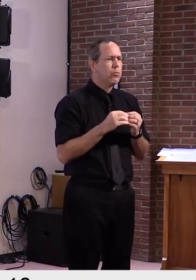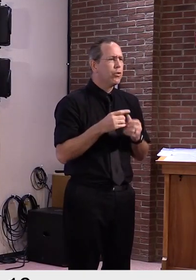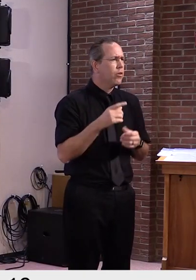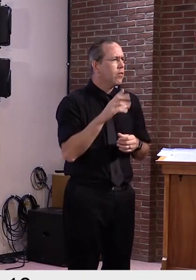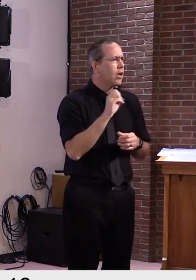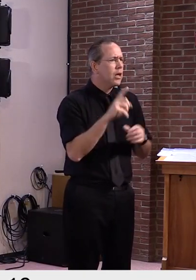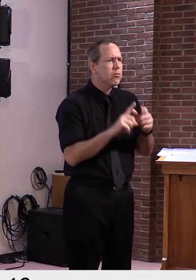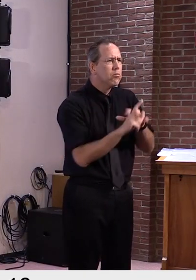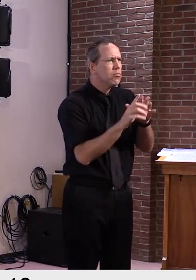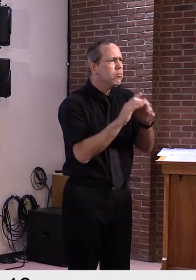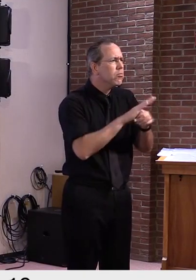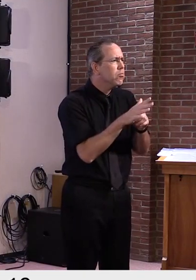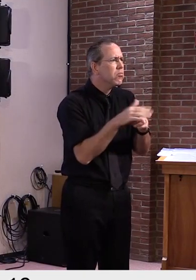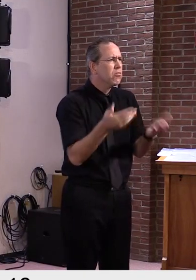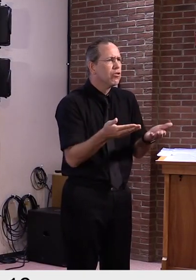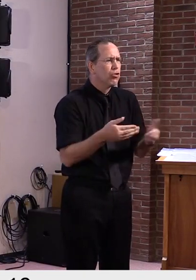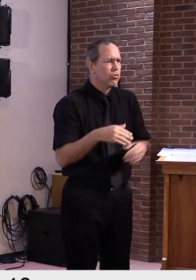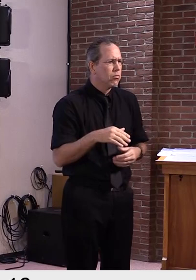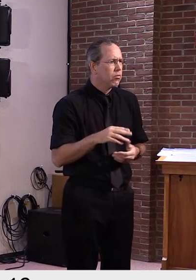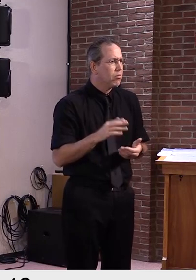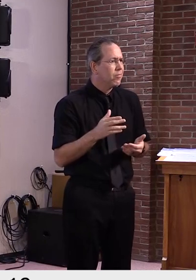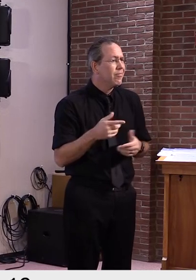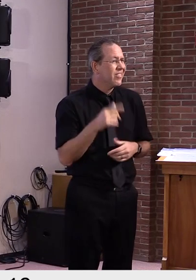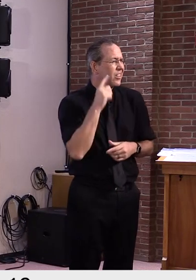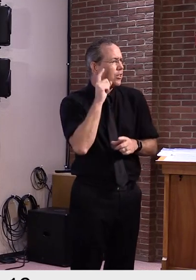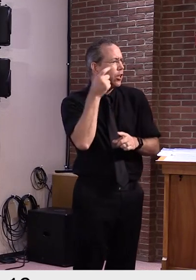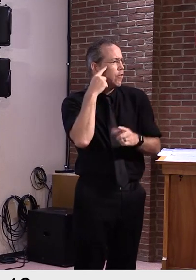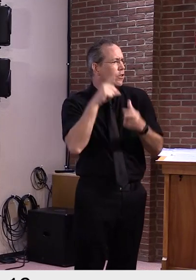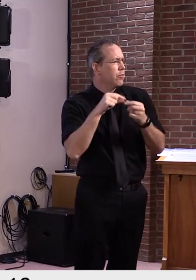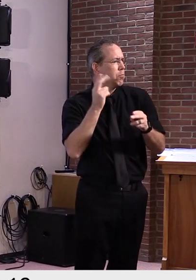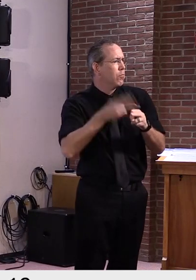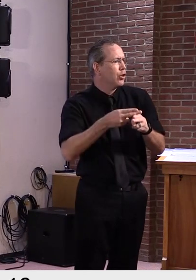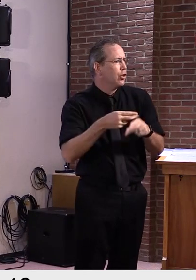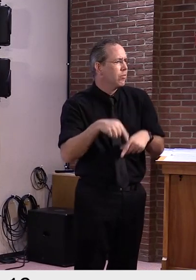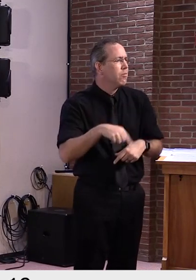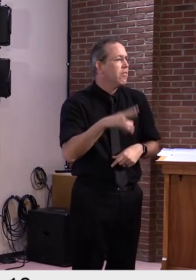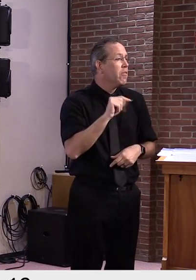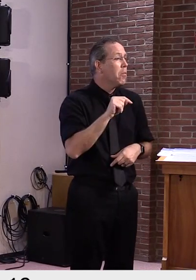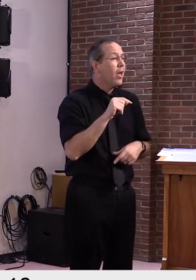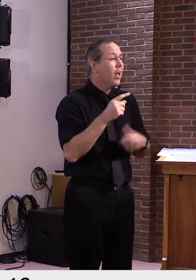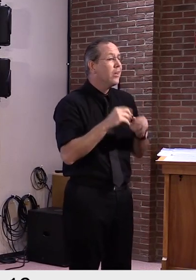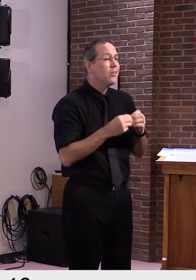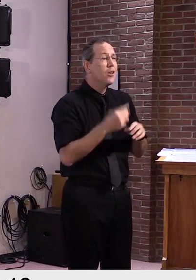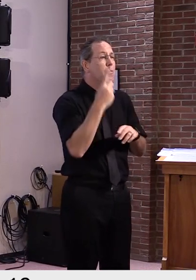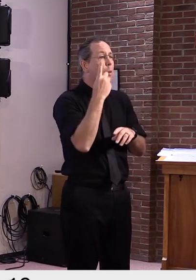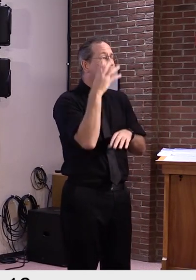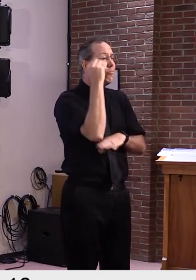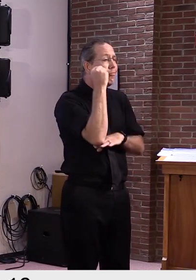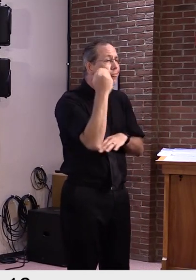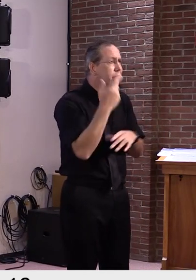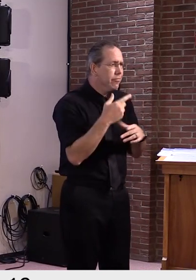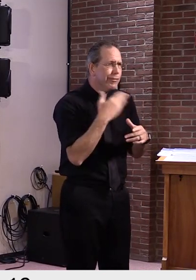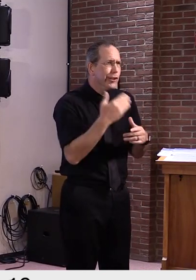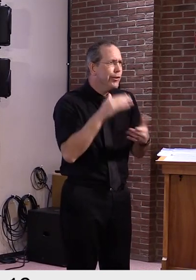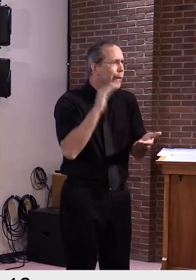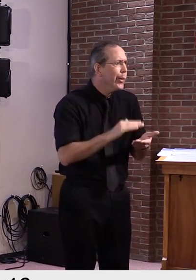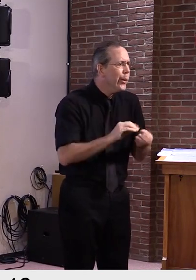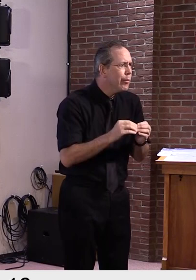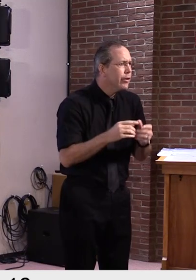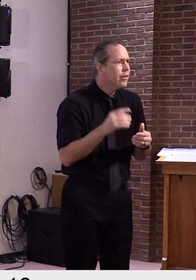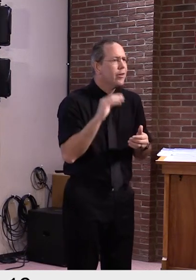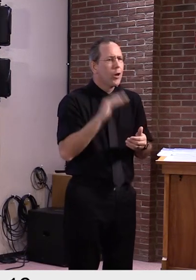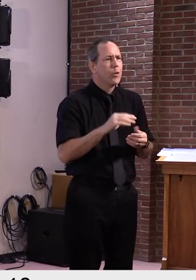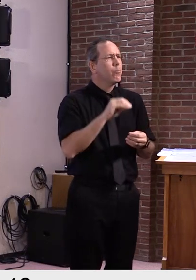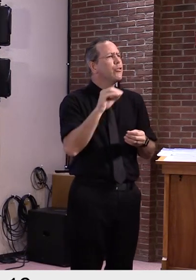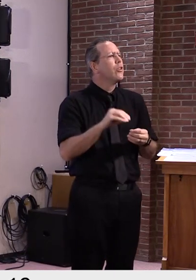And as the governor mentioned, now this week, we also have the lowest case count on a per capita basis as well. A rather impressive achievement